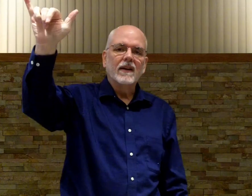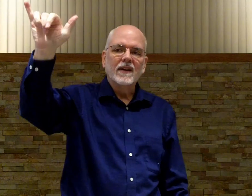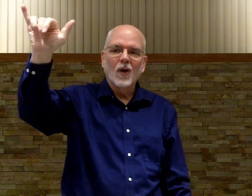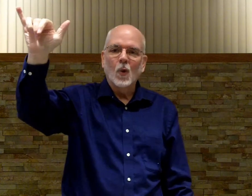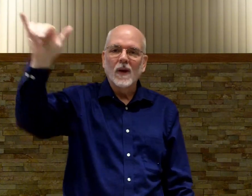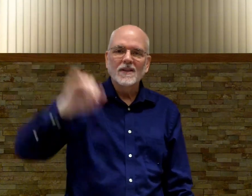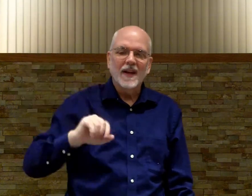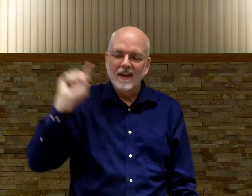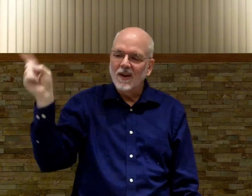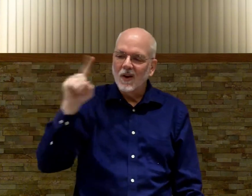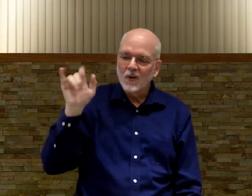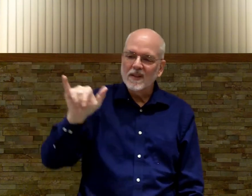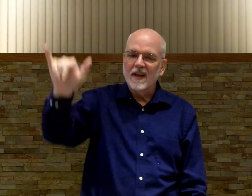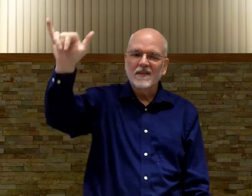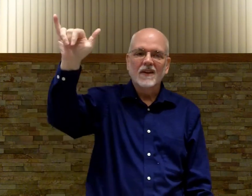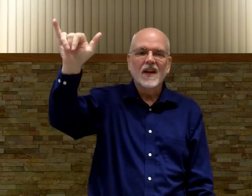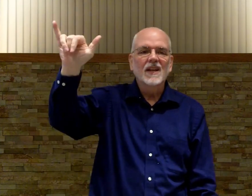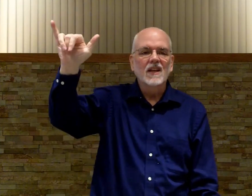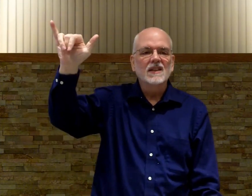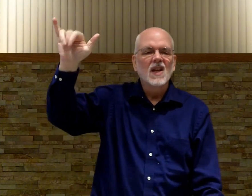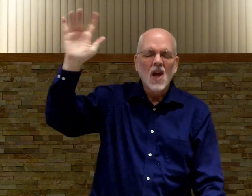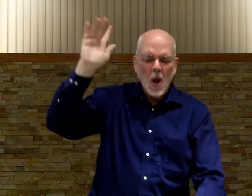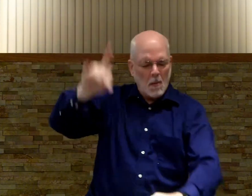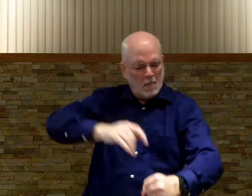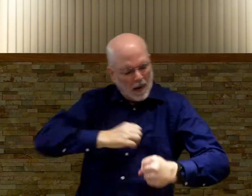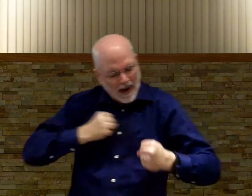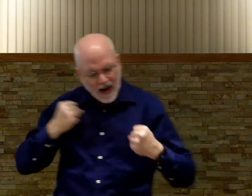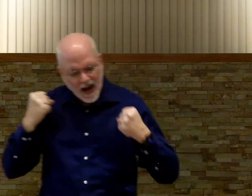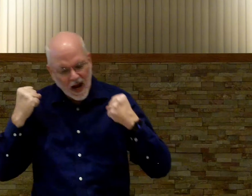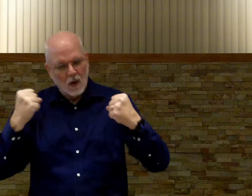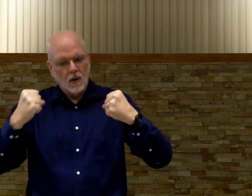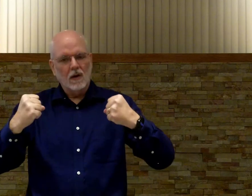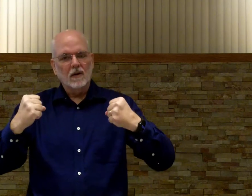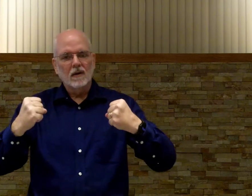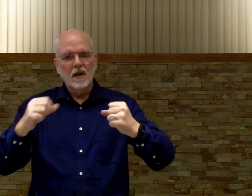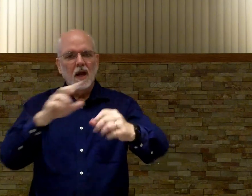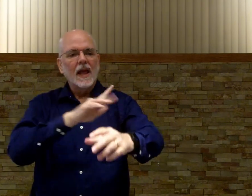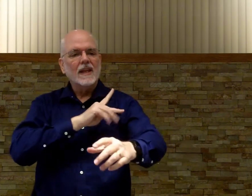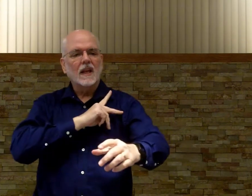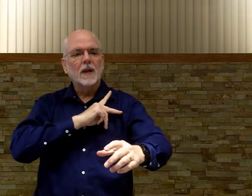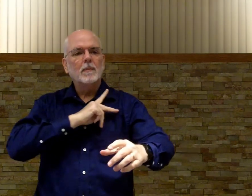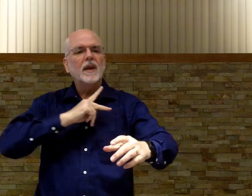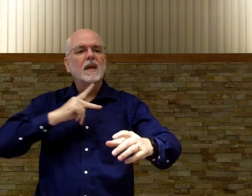always yet always yet endless power the letter p